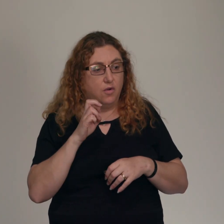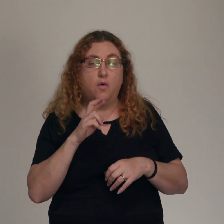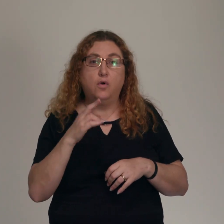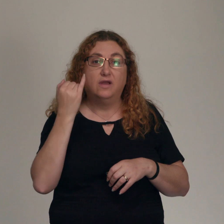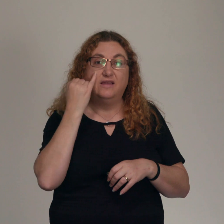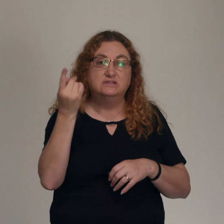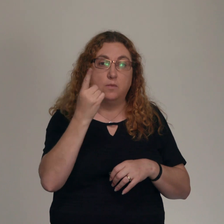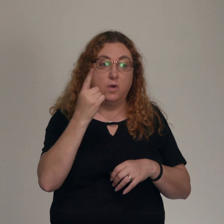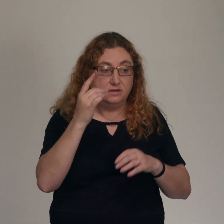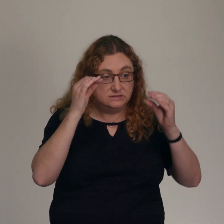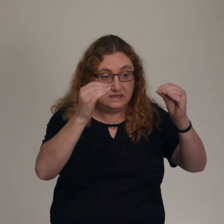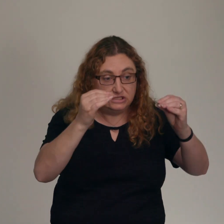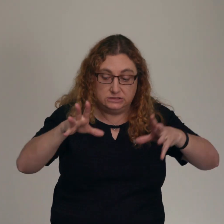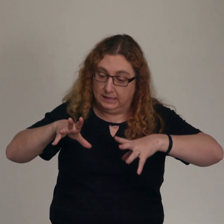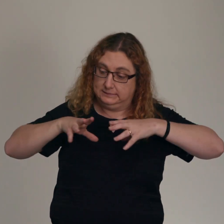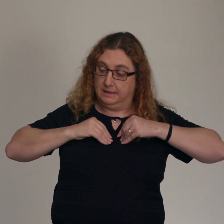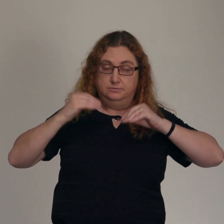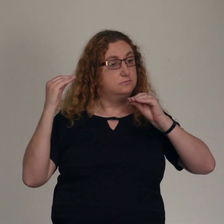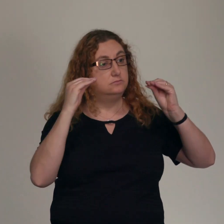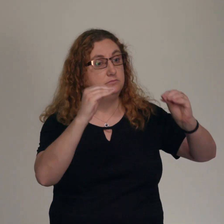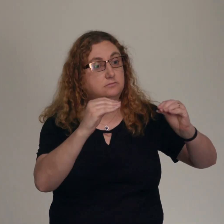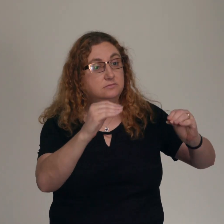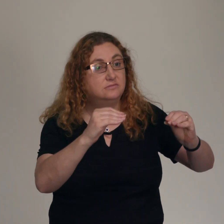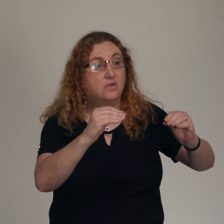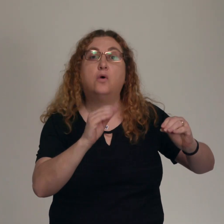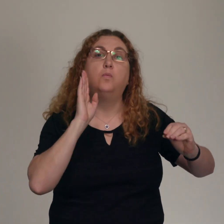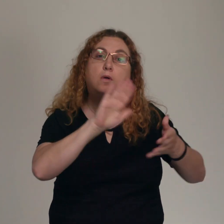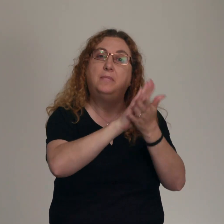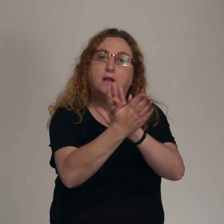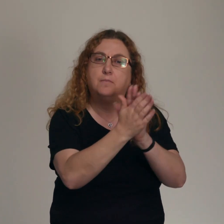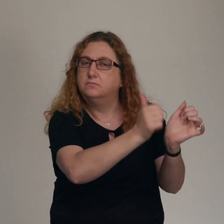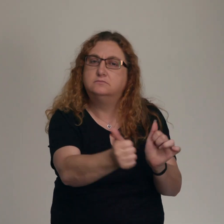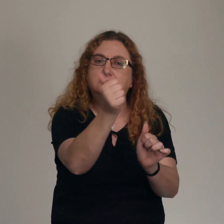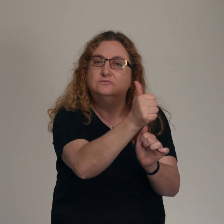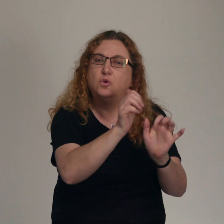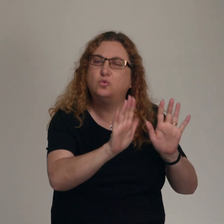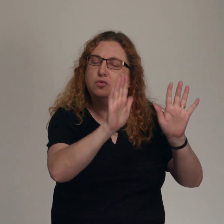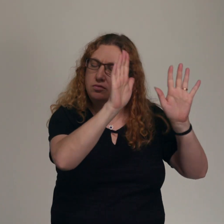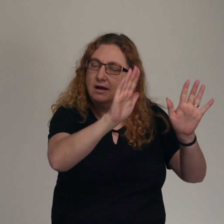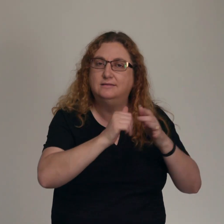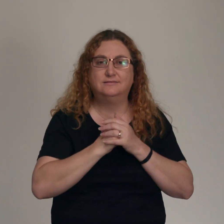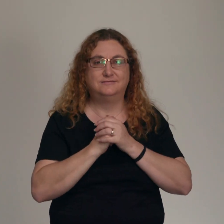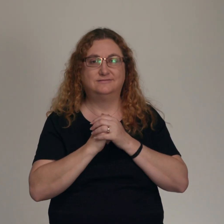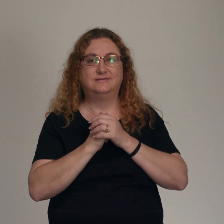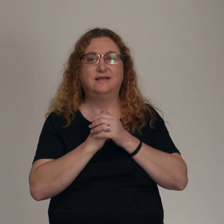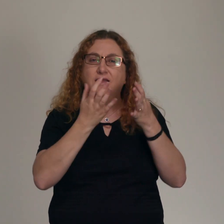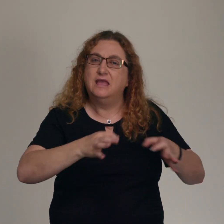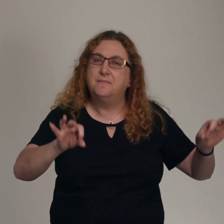great in the kingdom of heaven. For I tell you that unless your righteousness surpasses that of the Pharisees and the